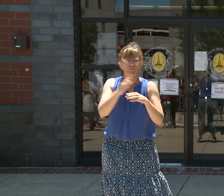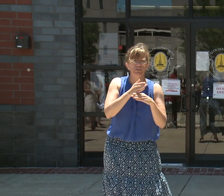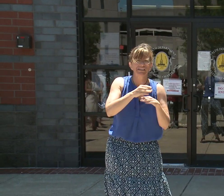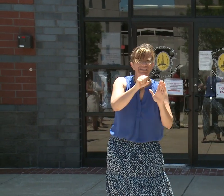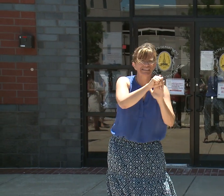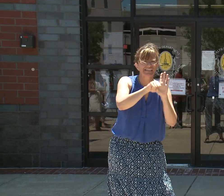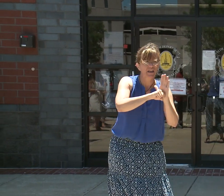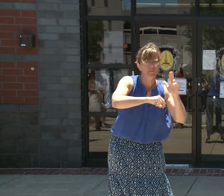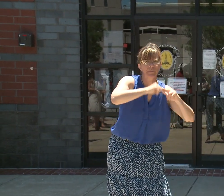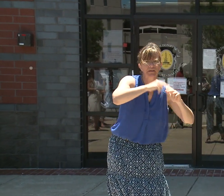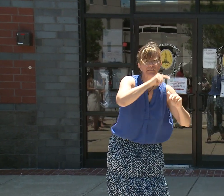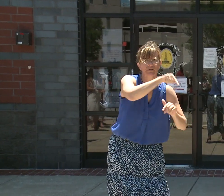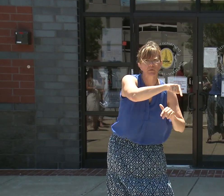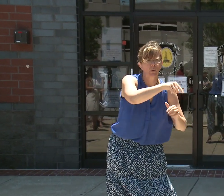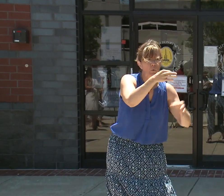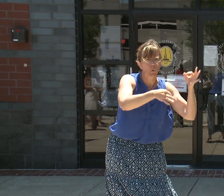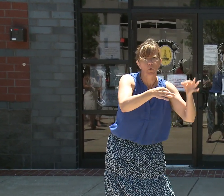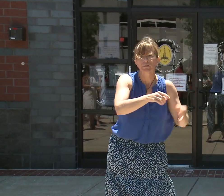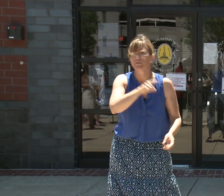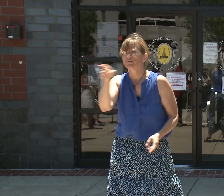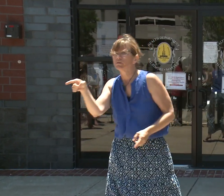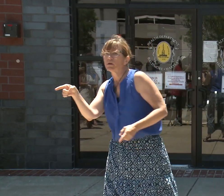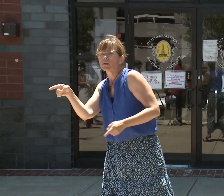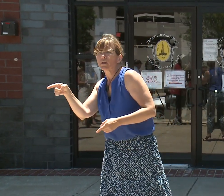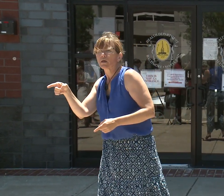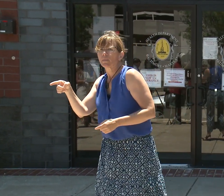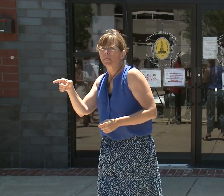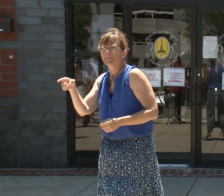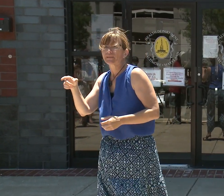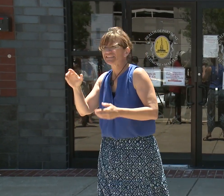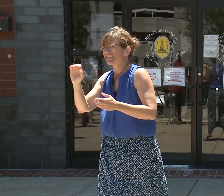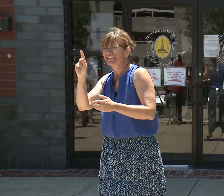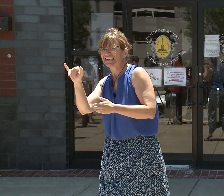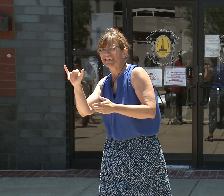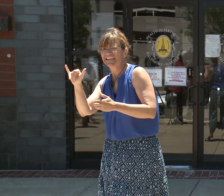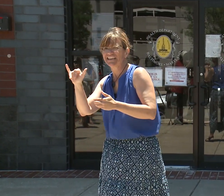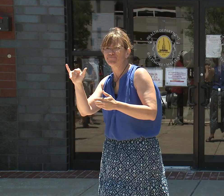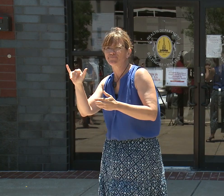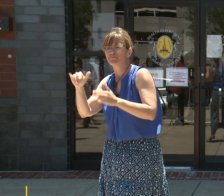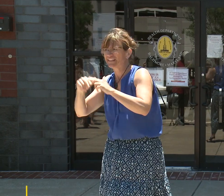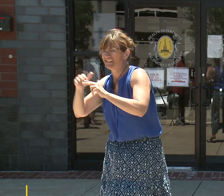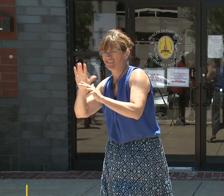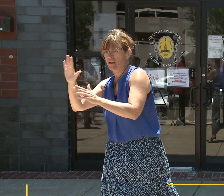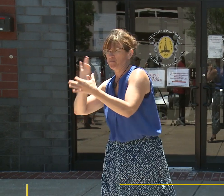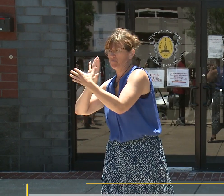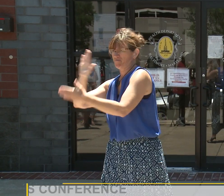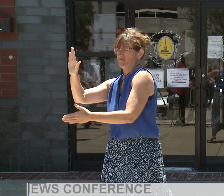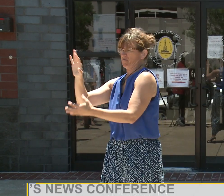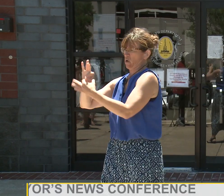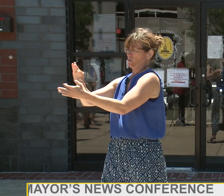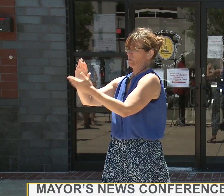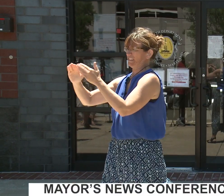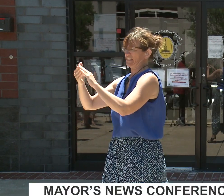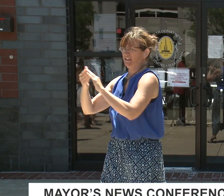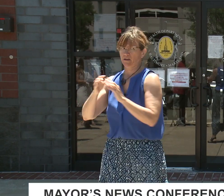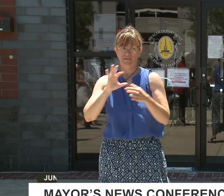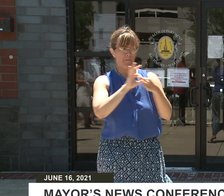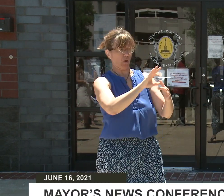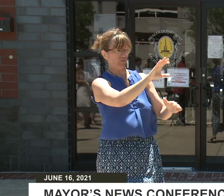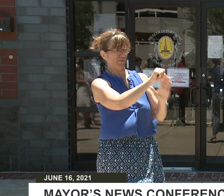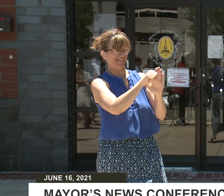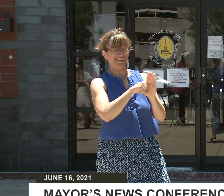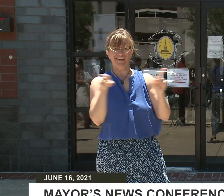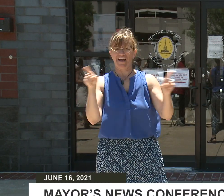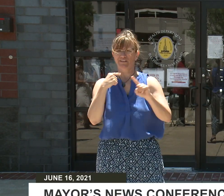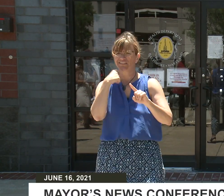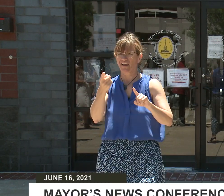when the courthouse is open, but the jurors are actually coming to the War Memorial building because we know the state that the courthouse is in long before COVID